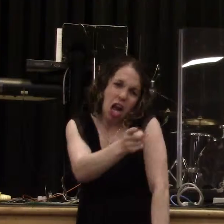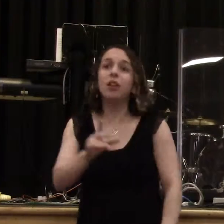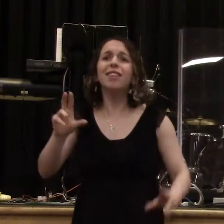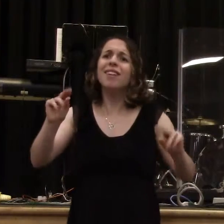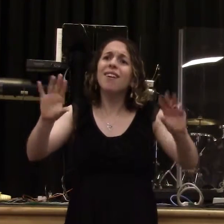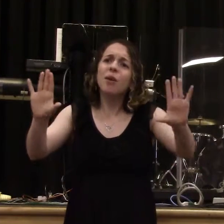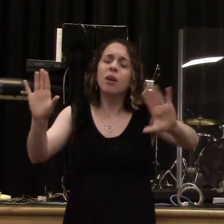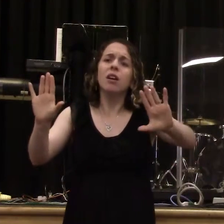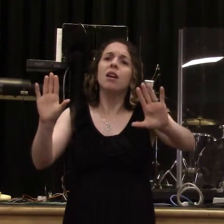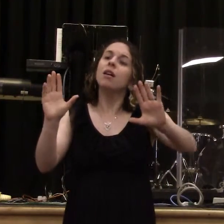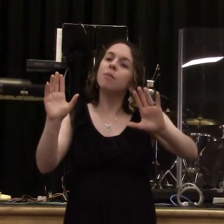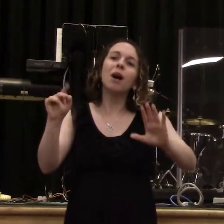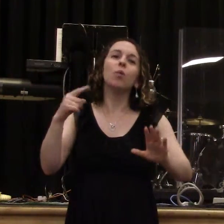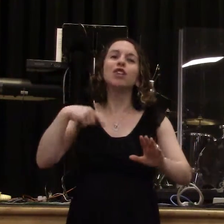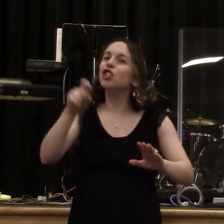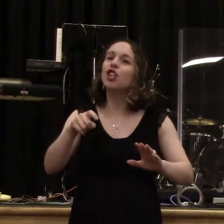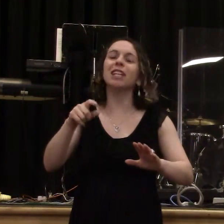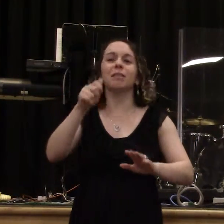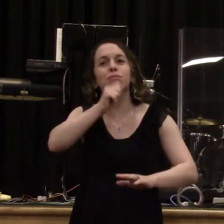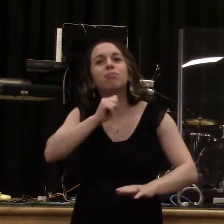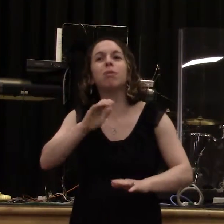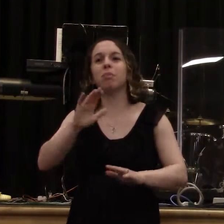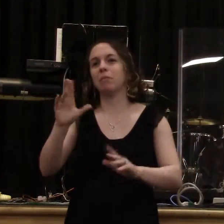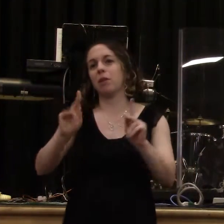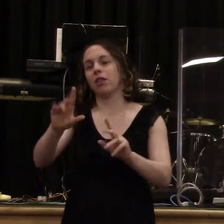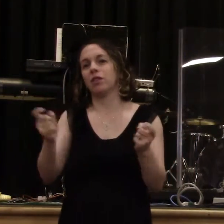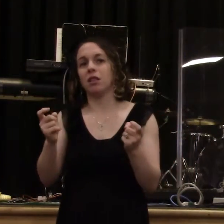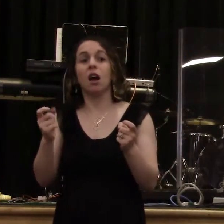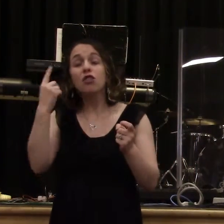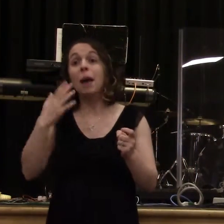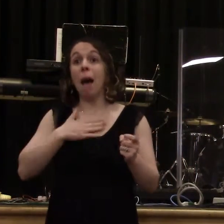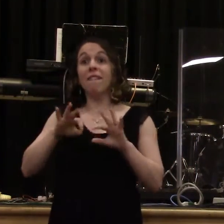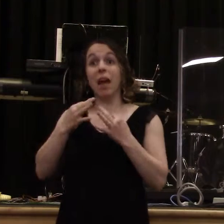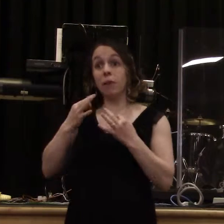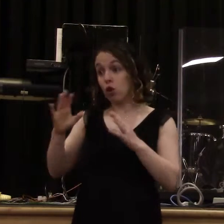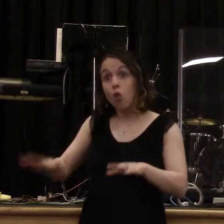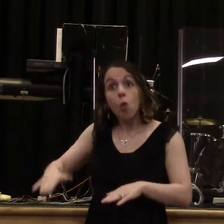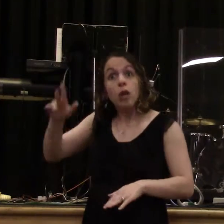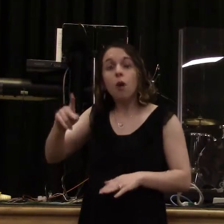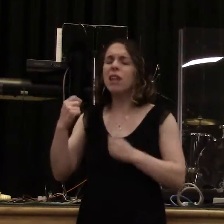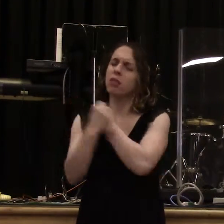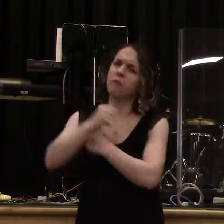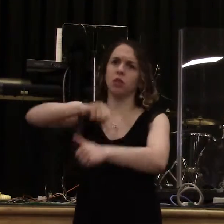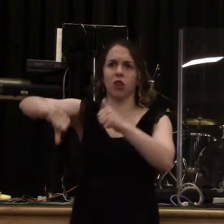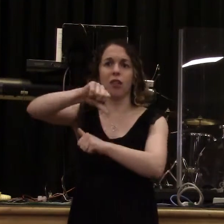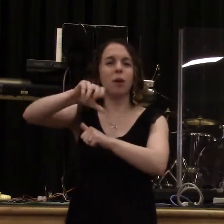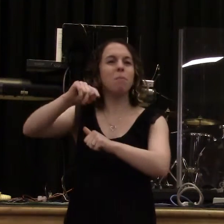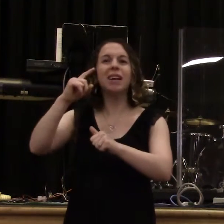creed, whatever, whatever, whatever. We were a family that loved people and cared for people. But when it comes to sin in the church, we